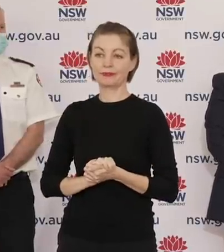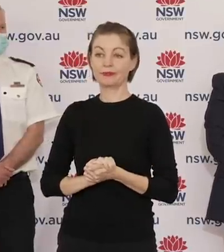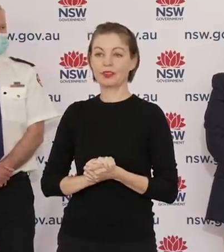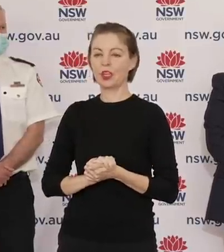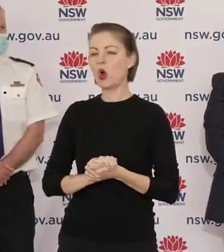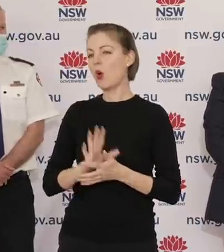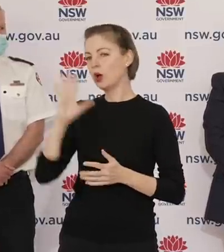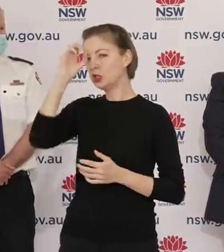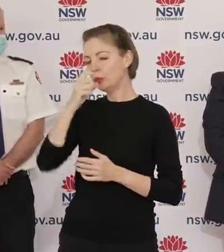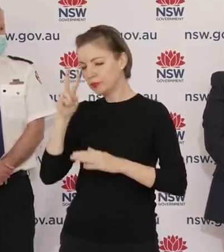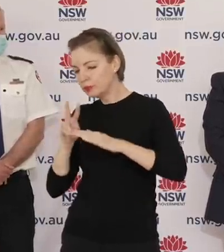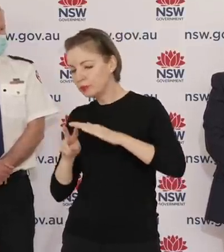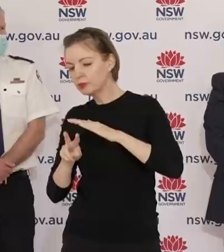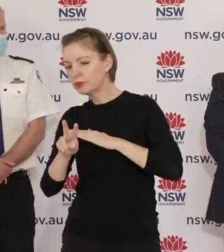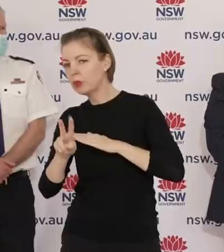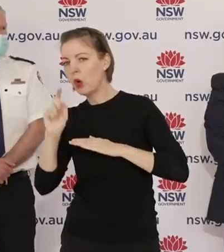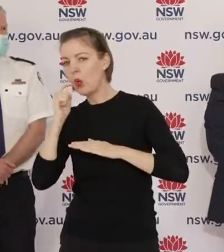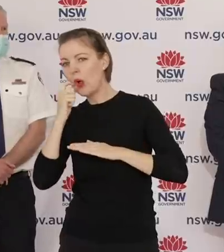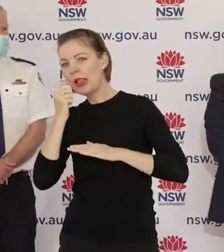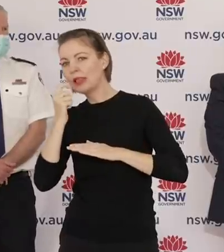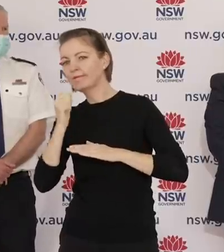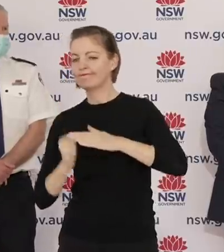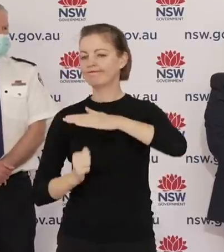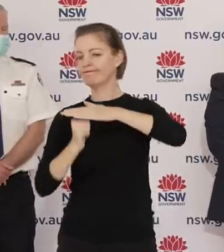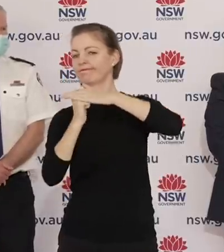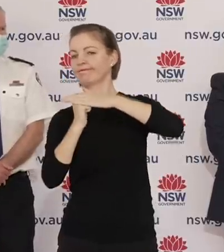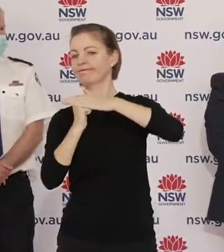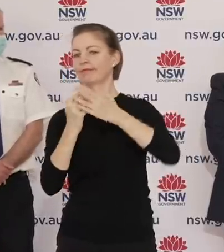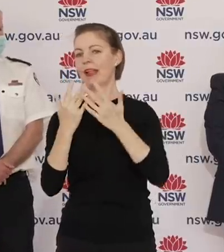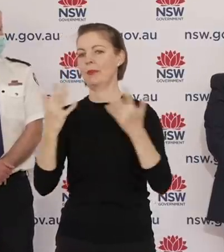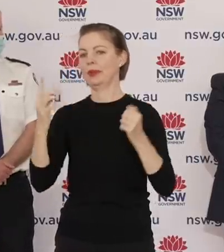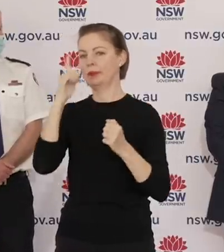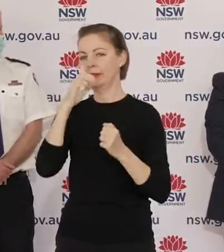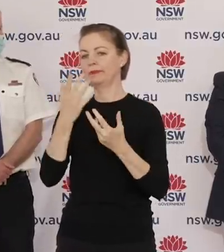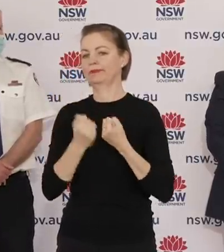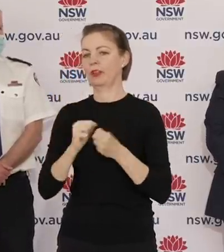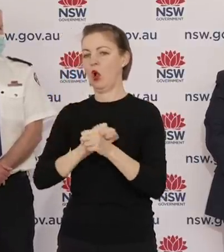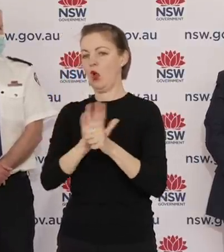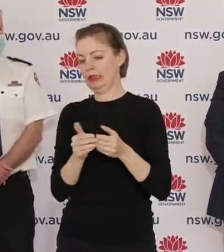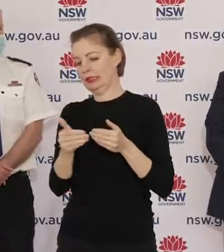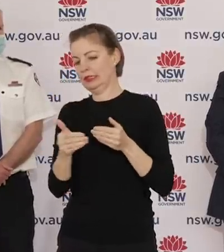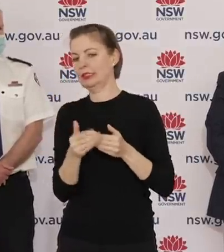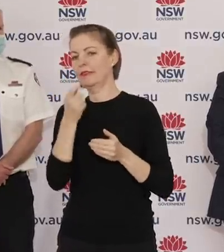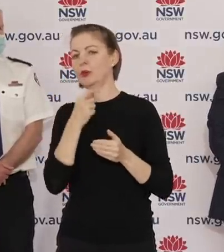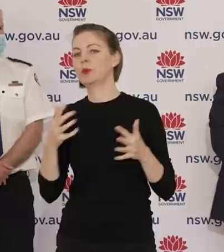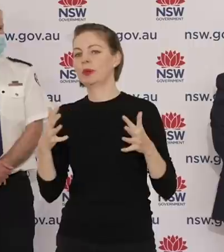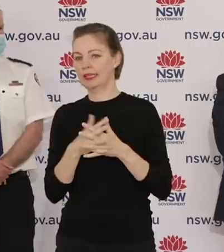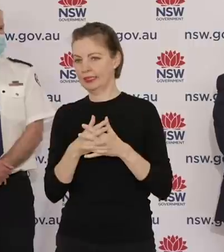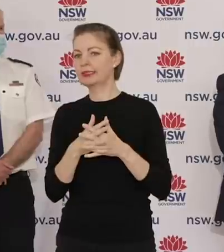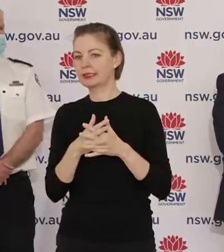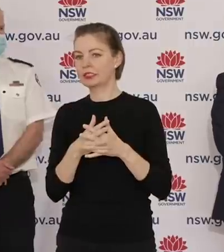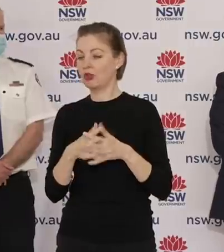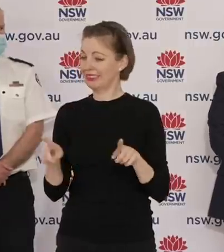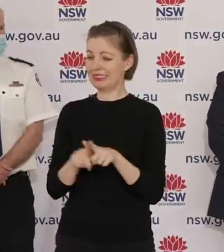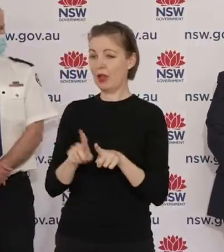we are expecting the peak number of cases to happen in the next week or so and so far this trajectory is what has been